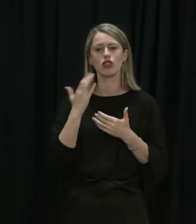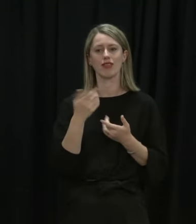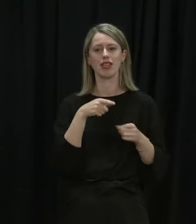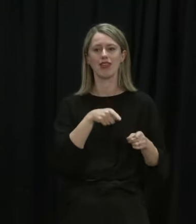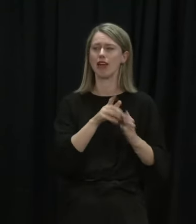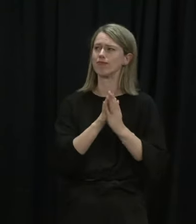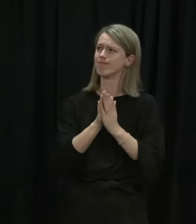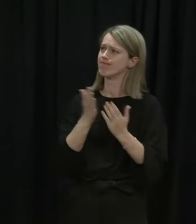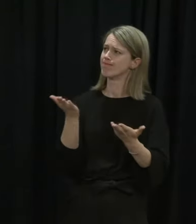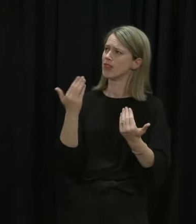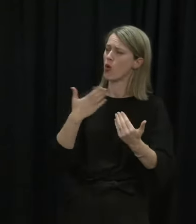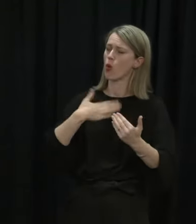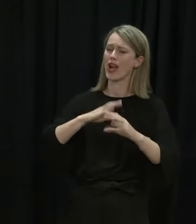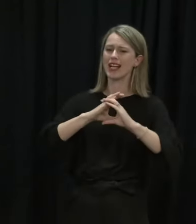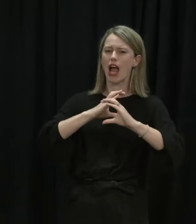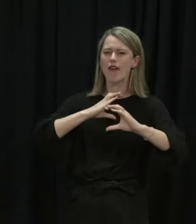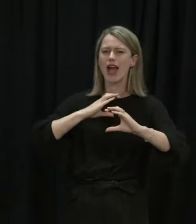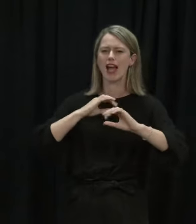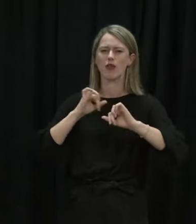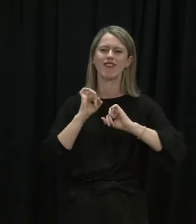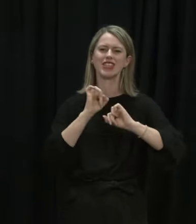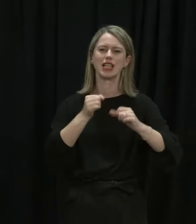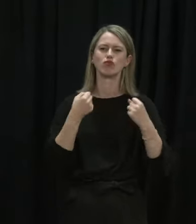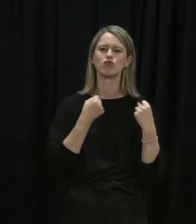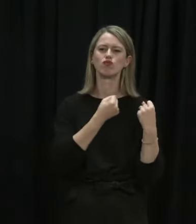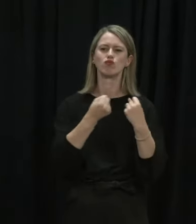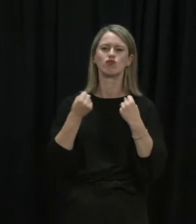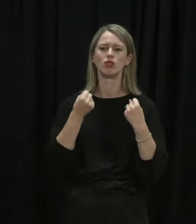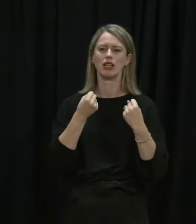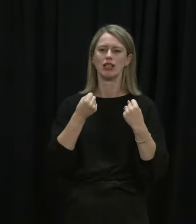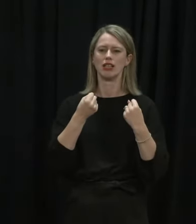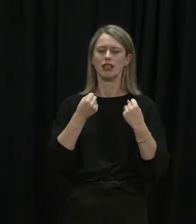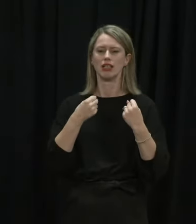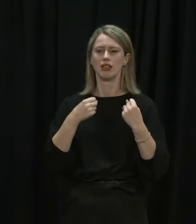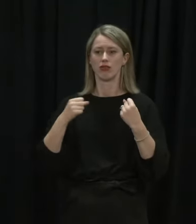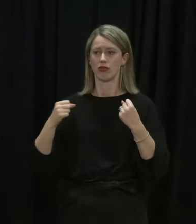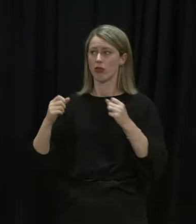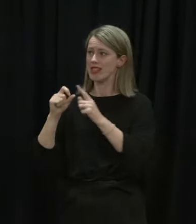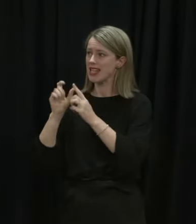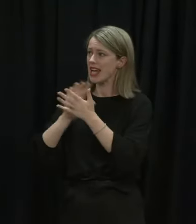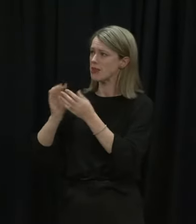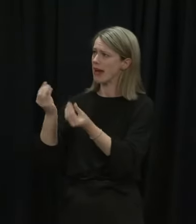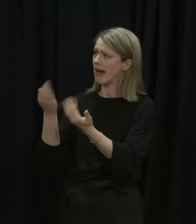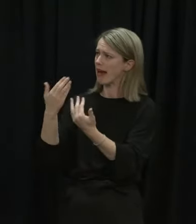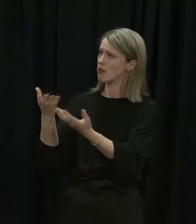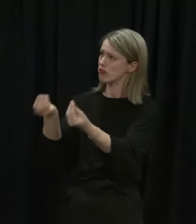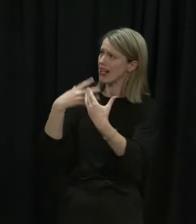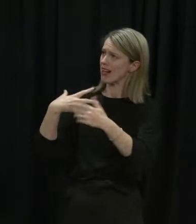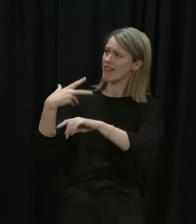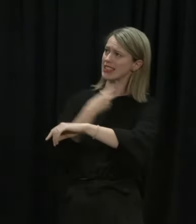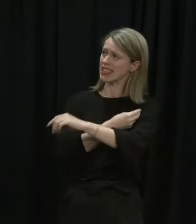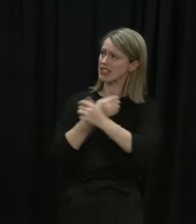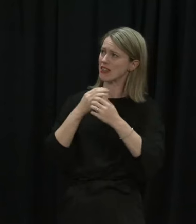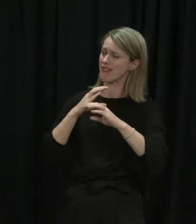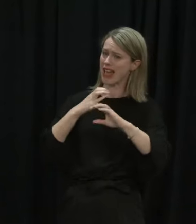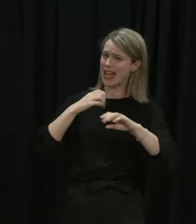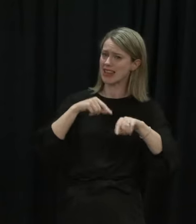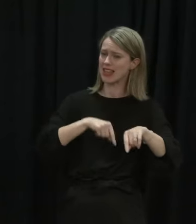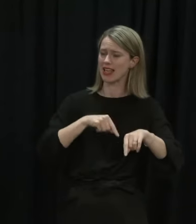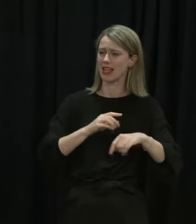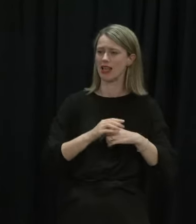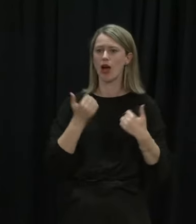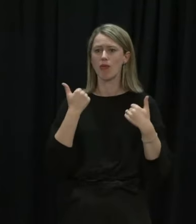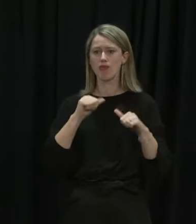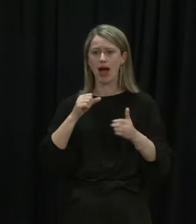for a caravan type style from Taranaki DHB for a number of months now and they